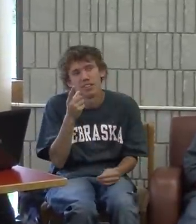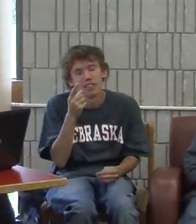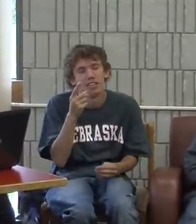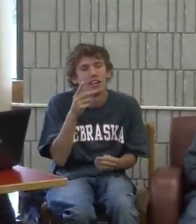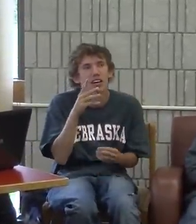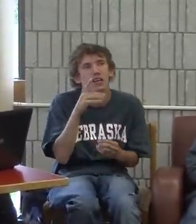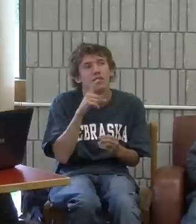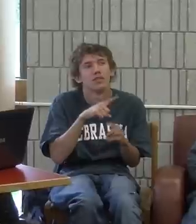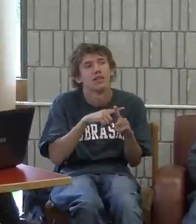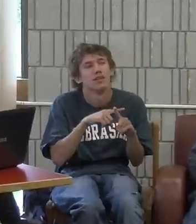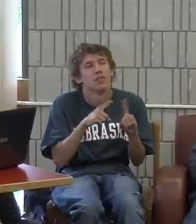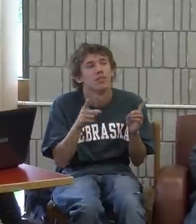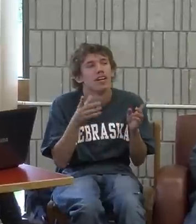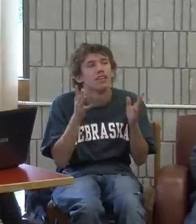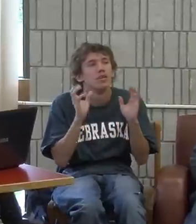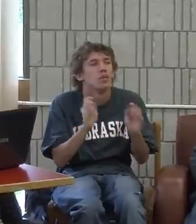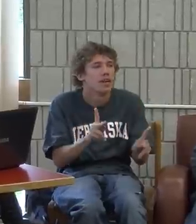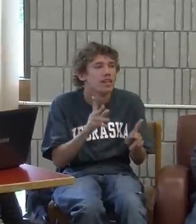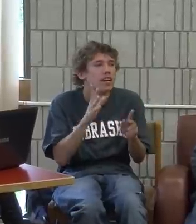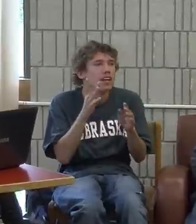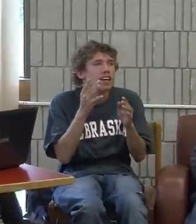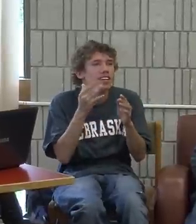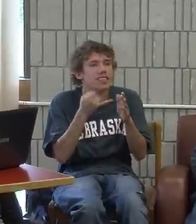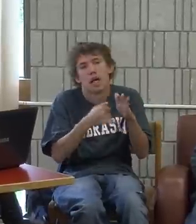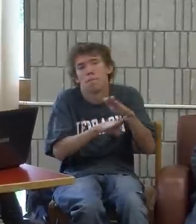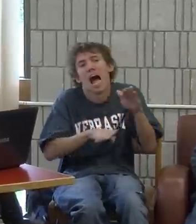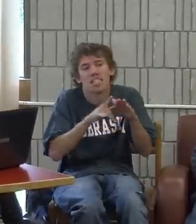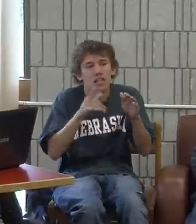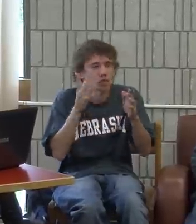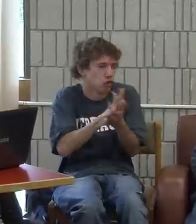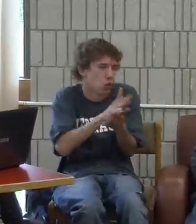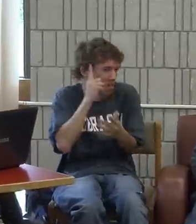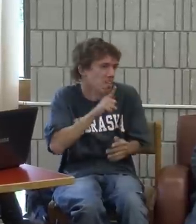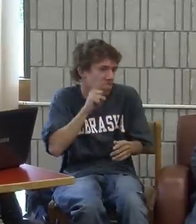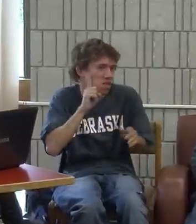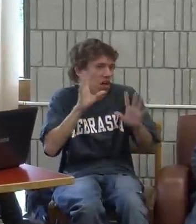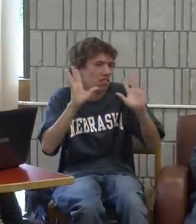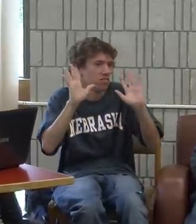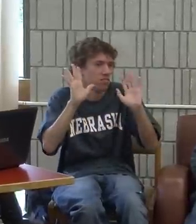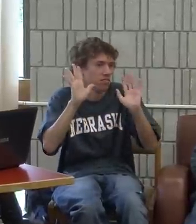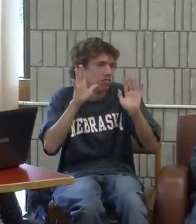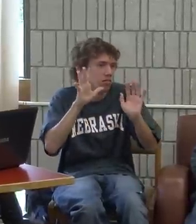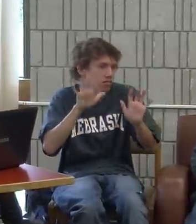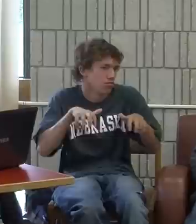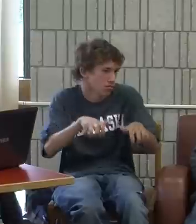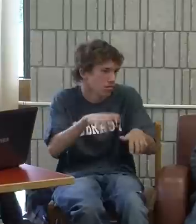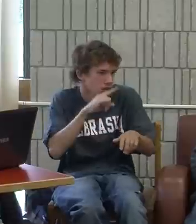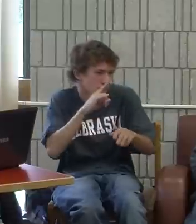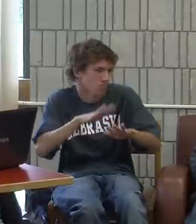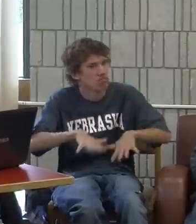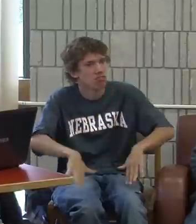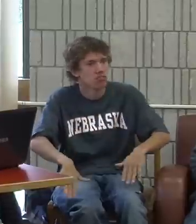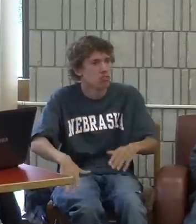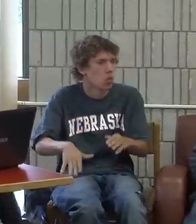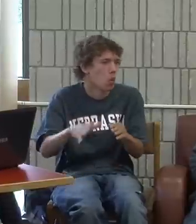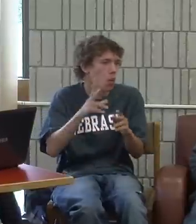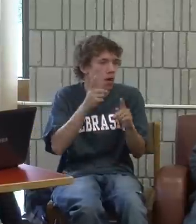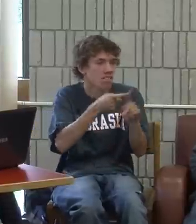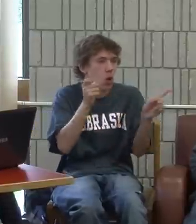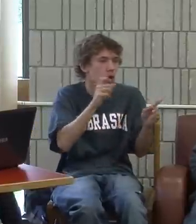Well, it's been a while, and I have a lot of memories from there. Well, basically, it's a school for the deaf, right? Everyone that goes there